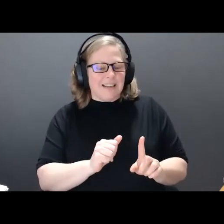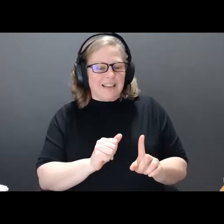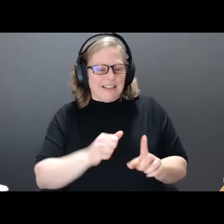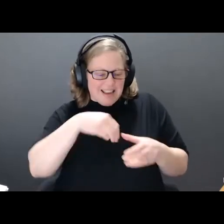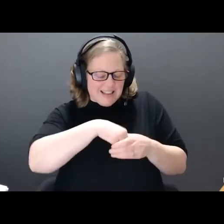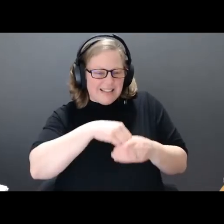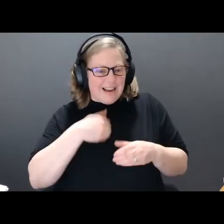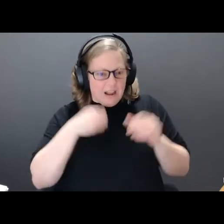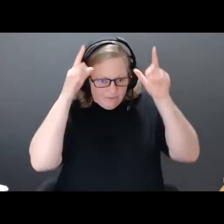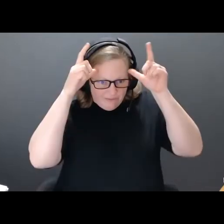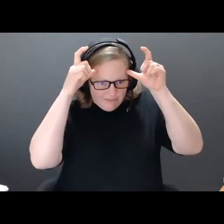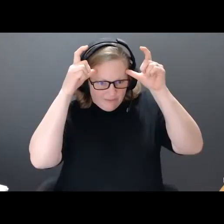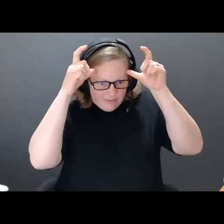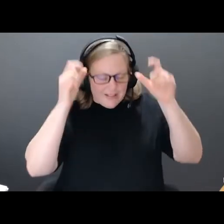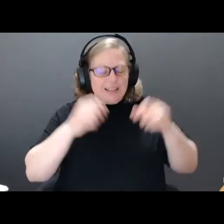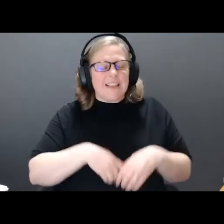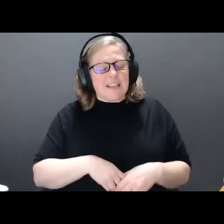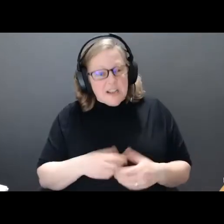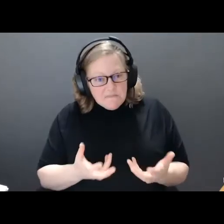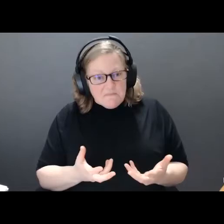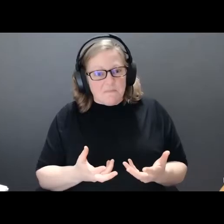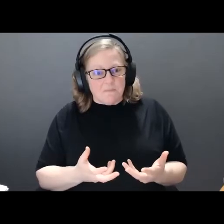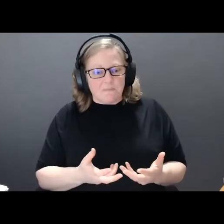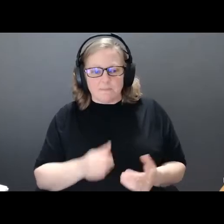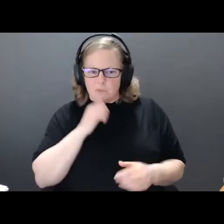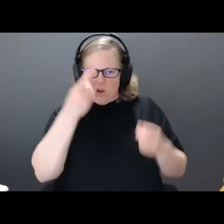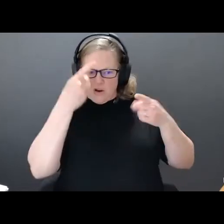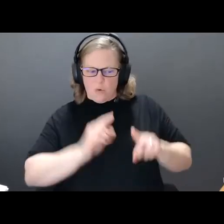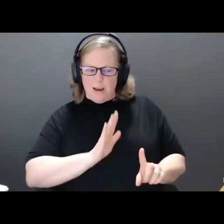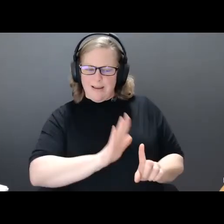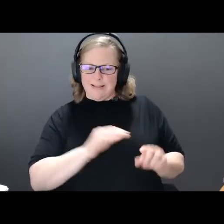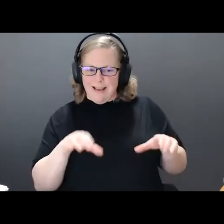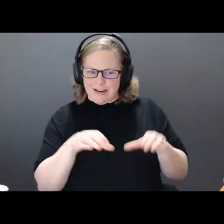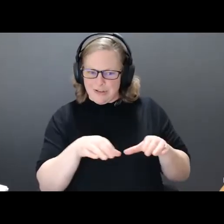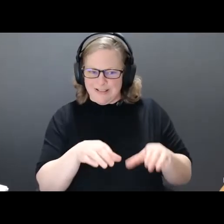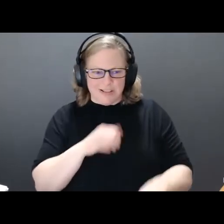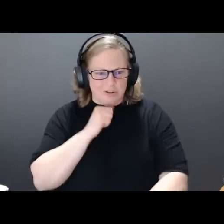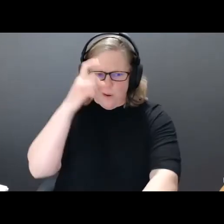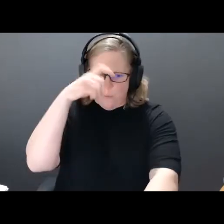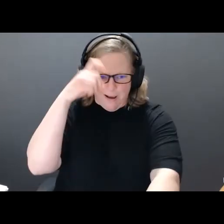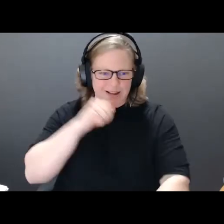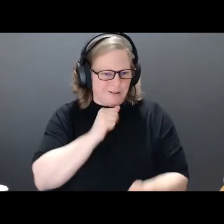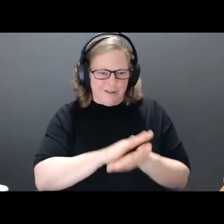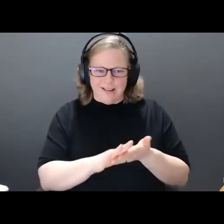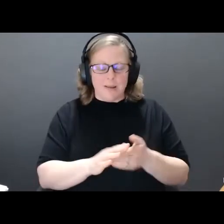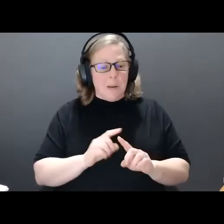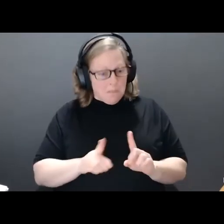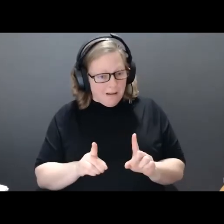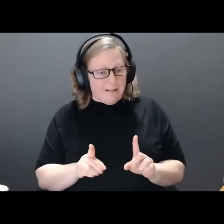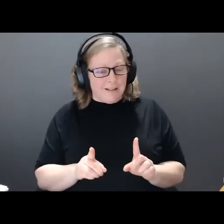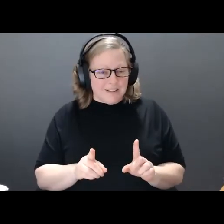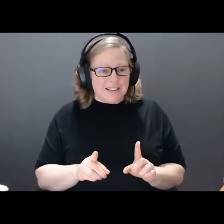And while it's hard to make an argument that his actions are wise and benevolent, it's pretty exciting to approach his